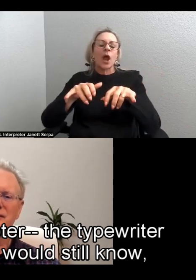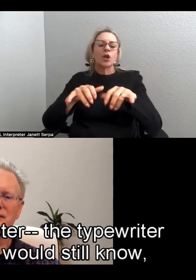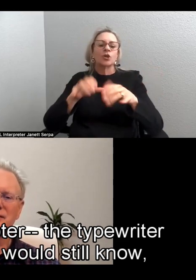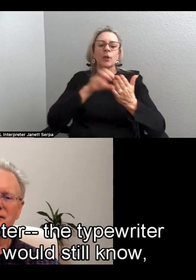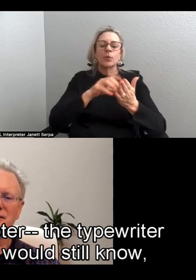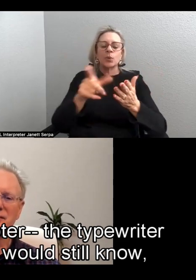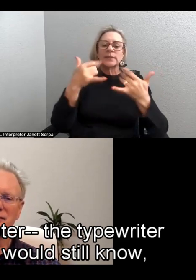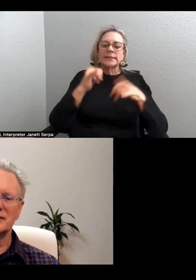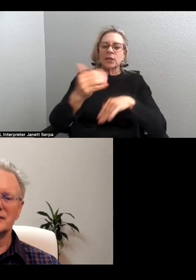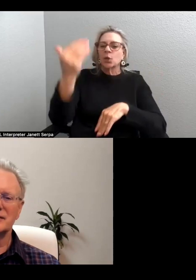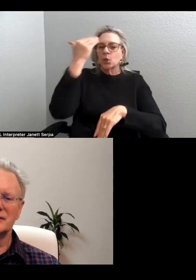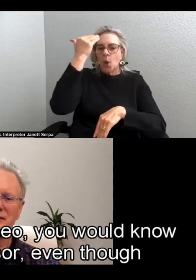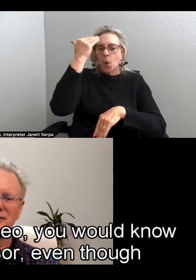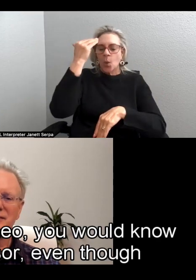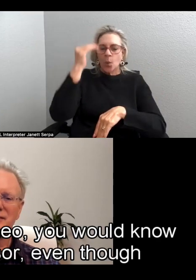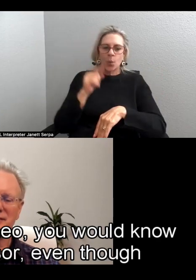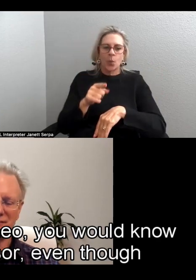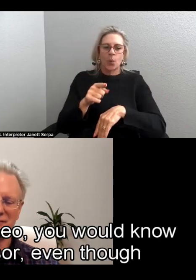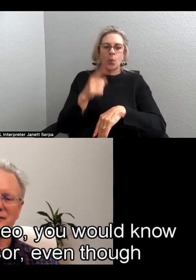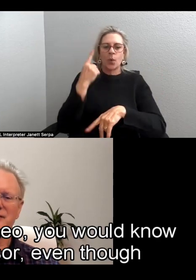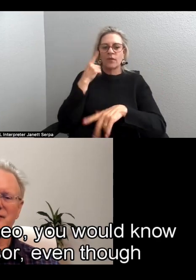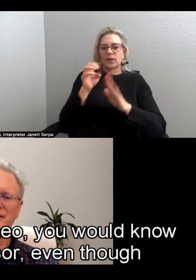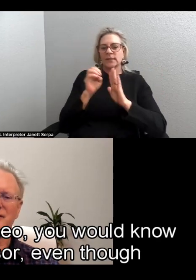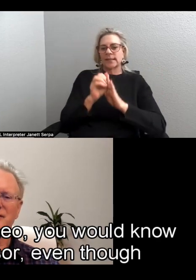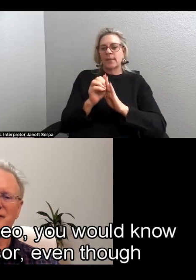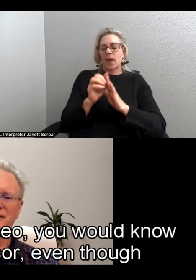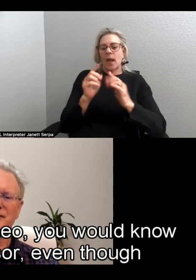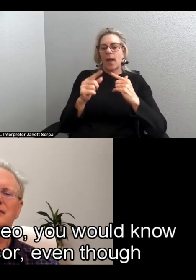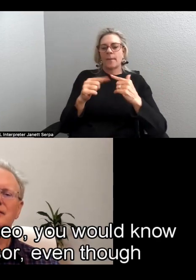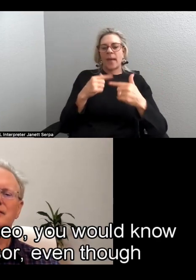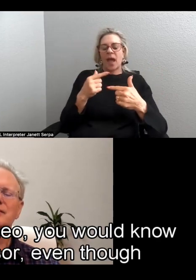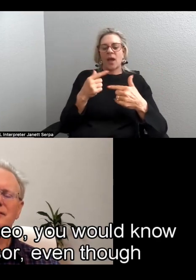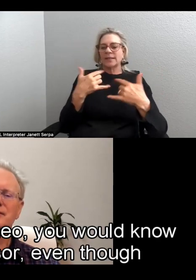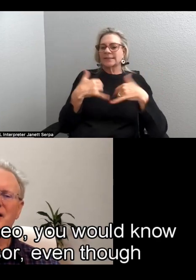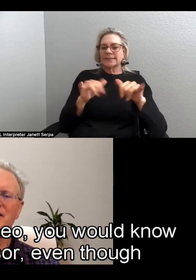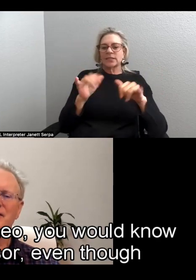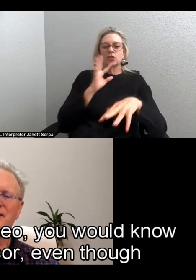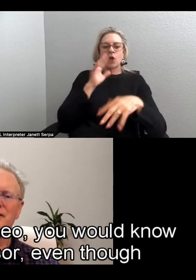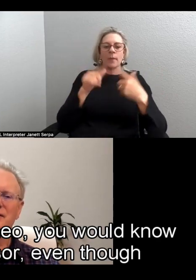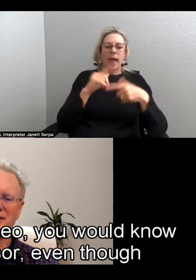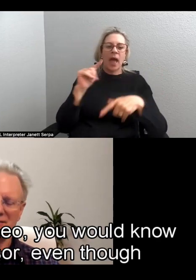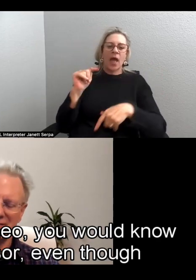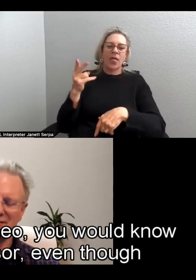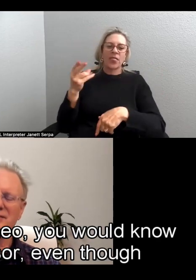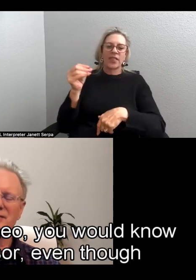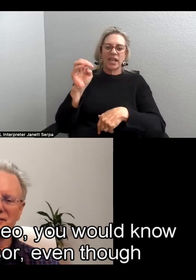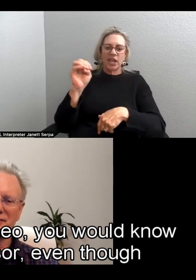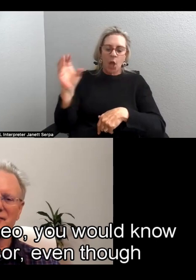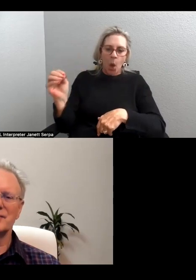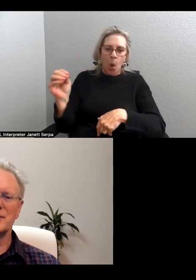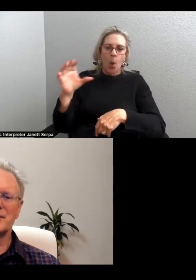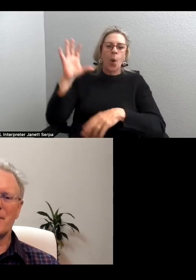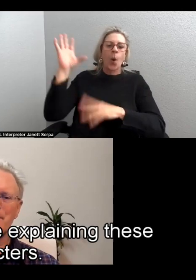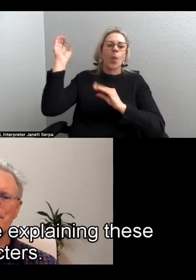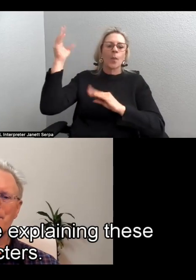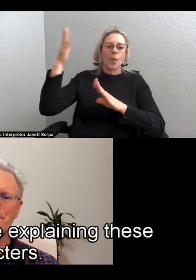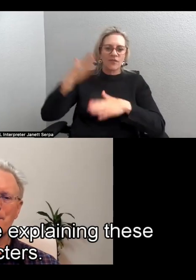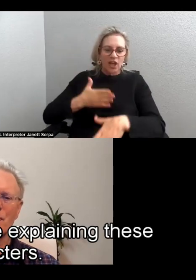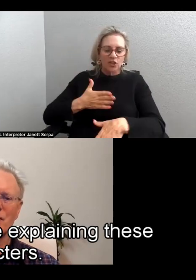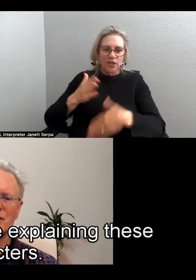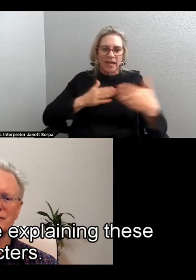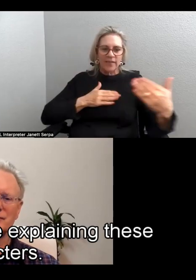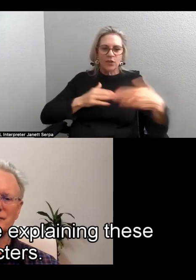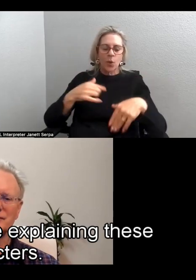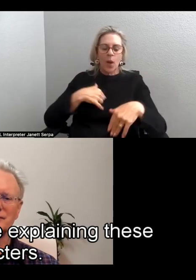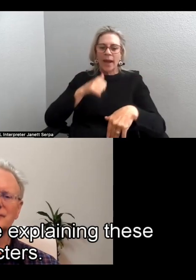would still know, for example, about Theo. You would know about the professor, even though I haven't